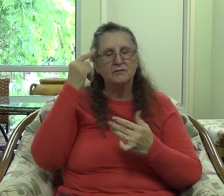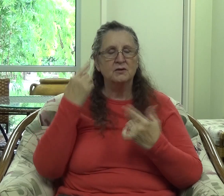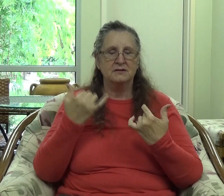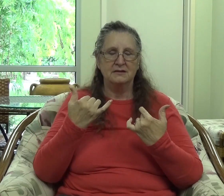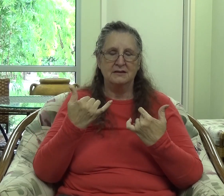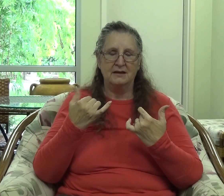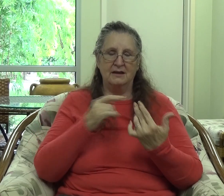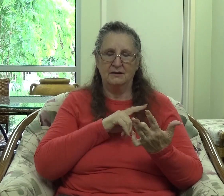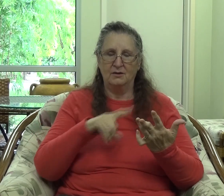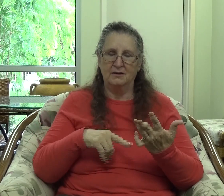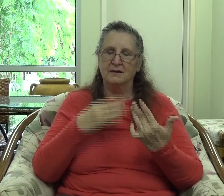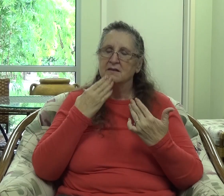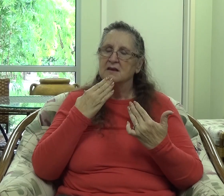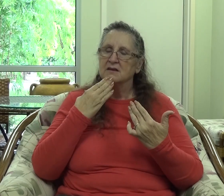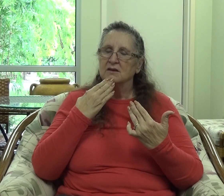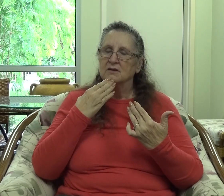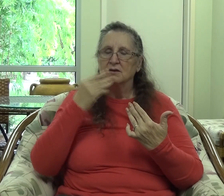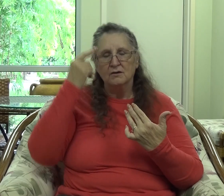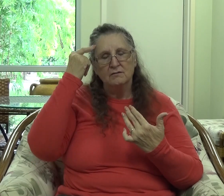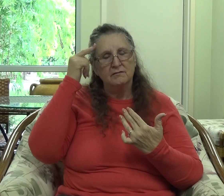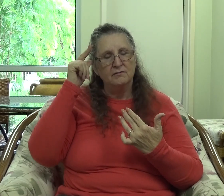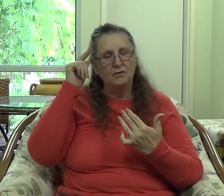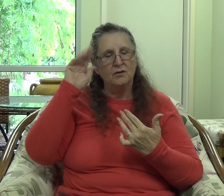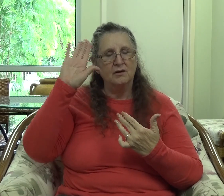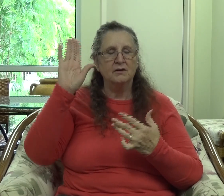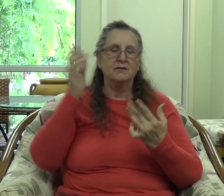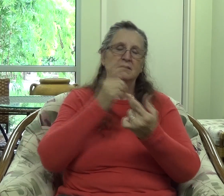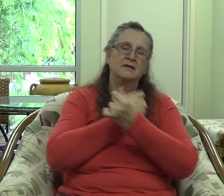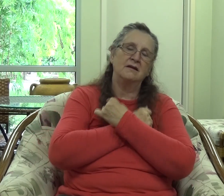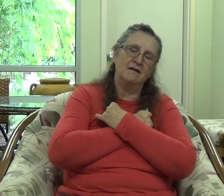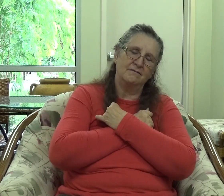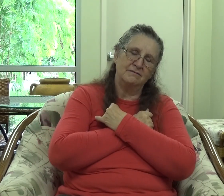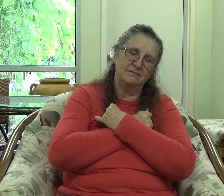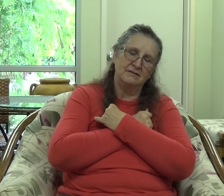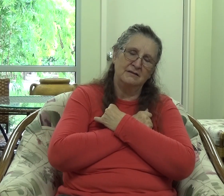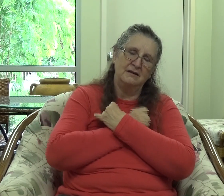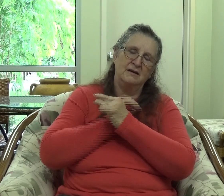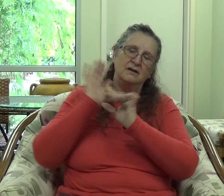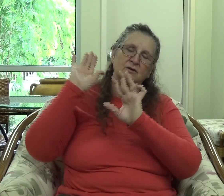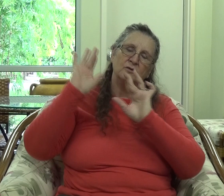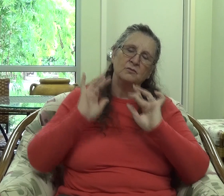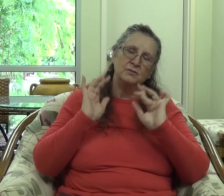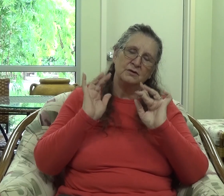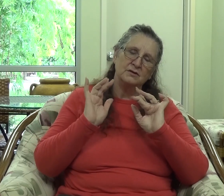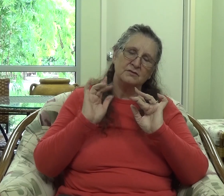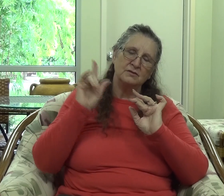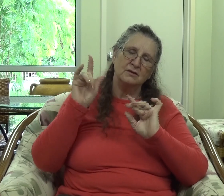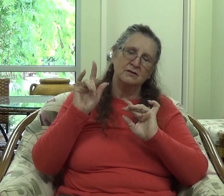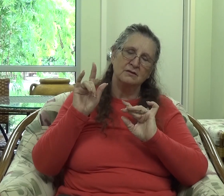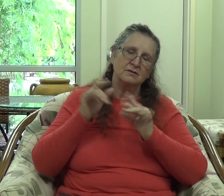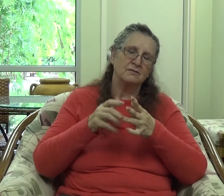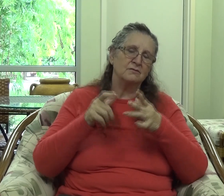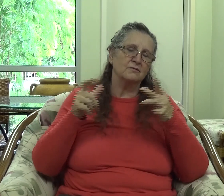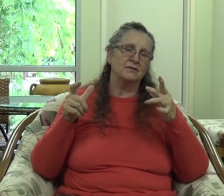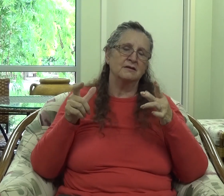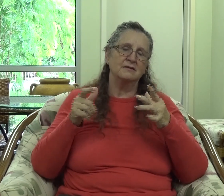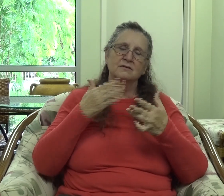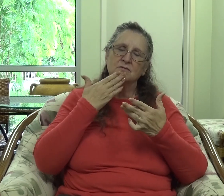We thank you for your love and your mercy your greatness and your goodness Father God.